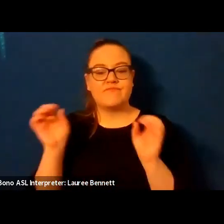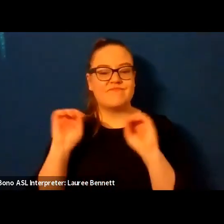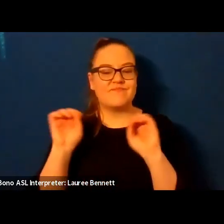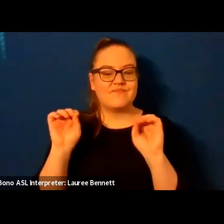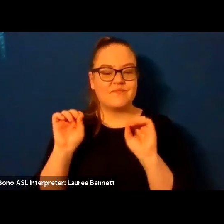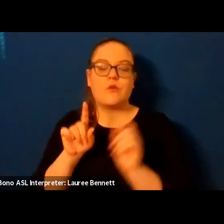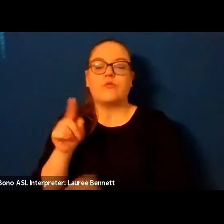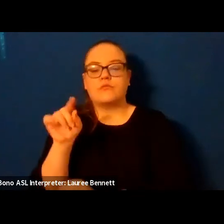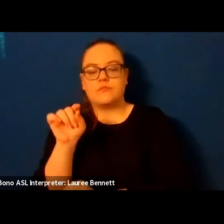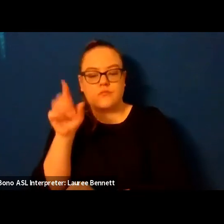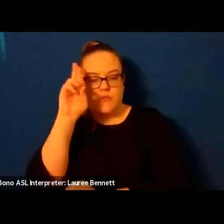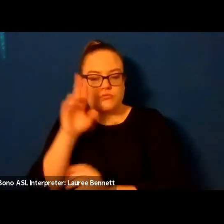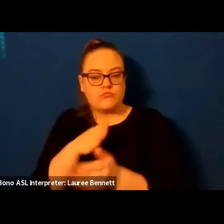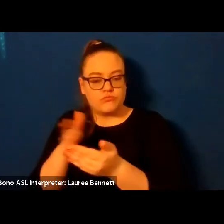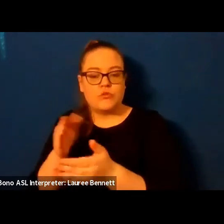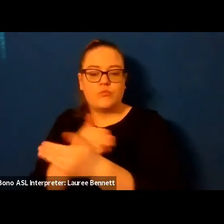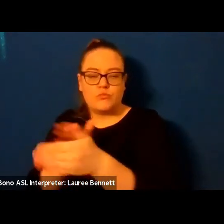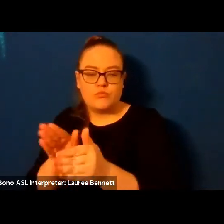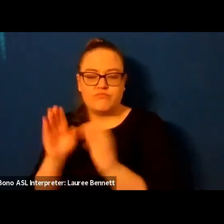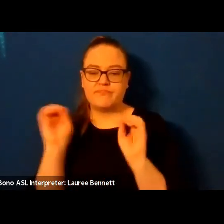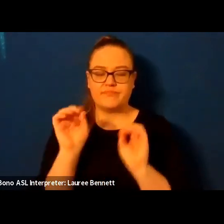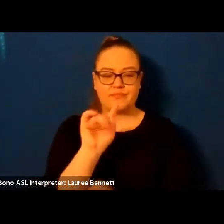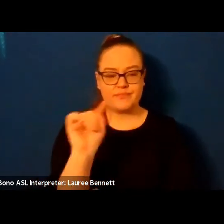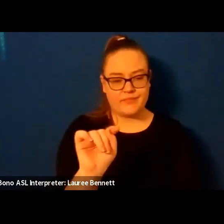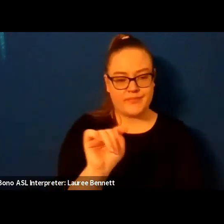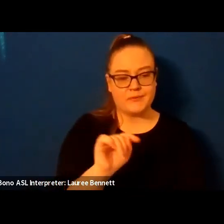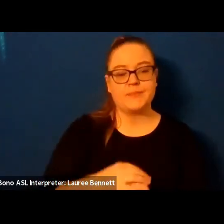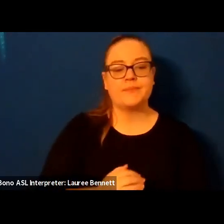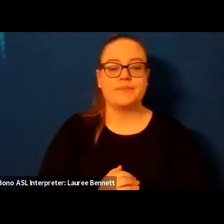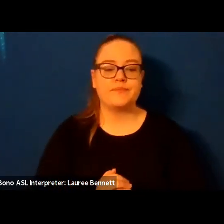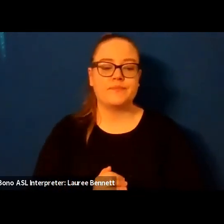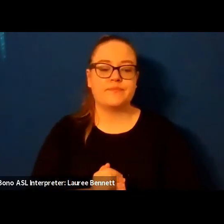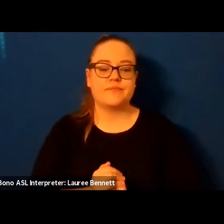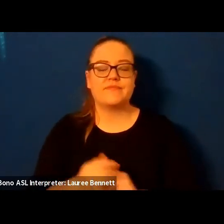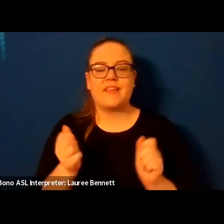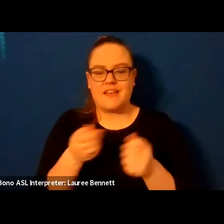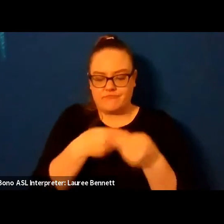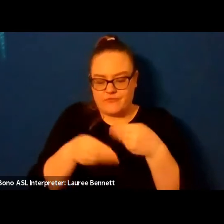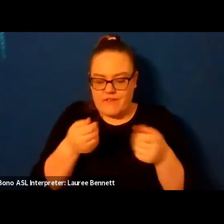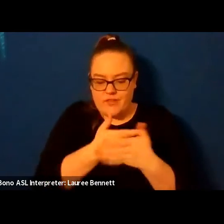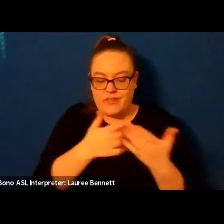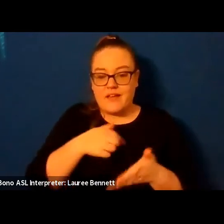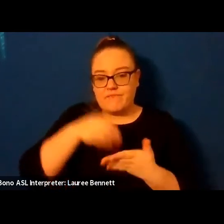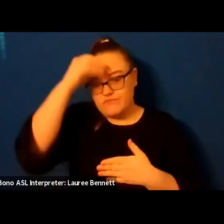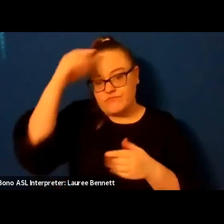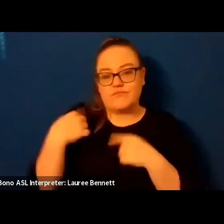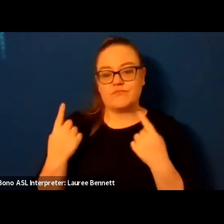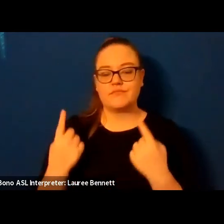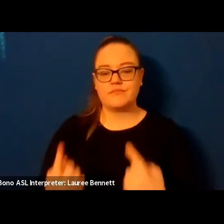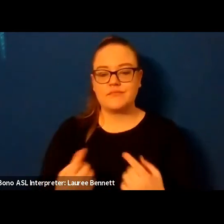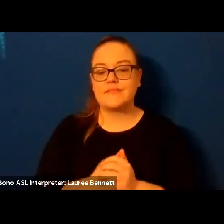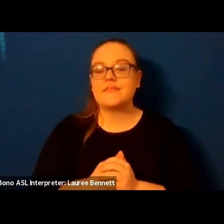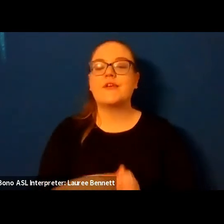have treated you like anything i never earned every light blazing fridge wide open cooling the whole neighborhood